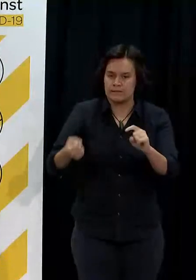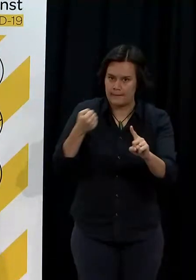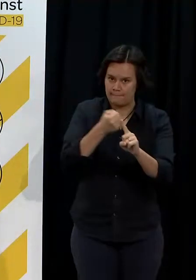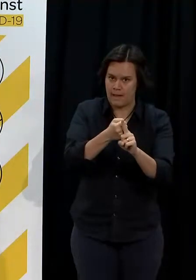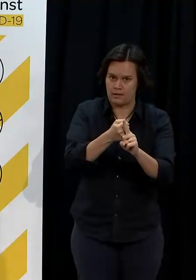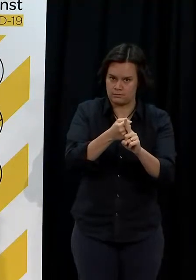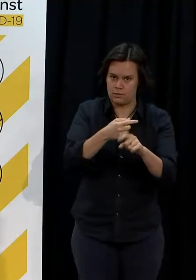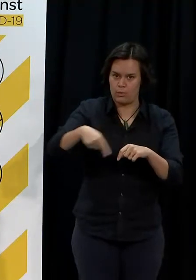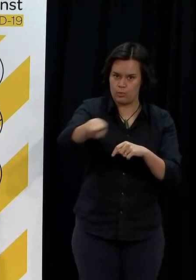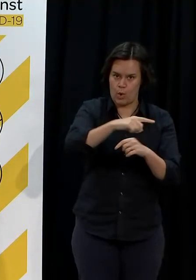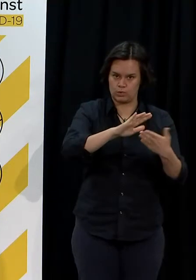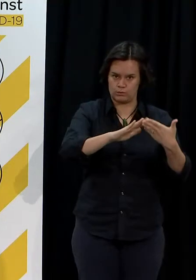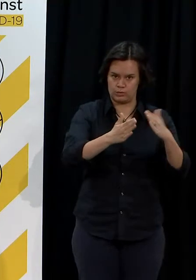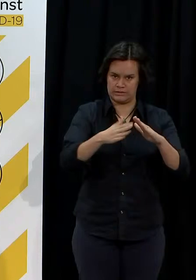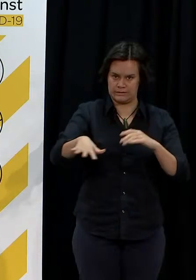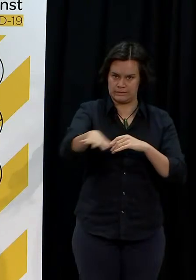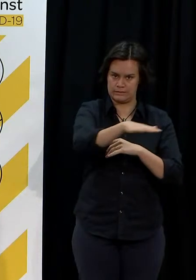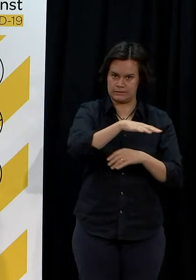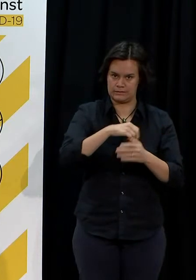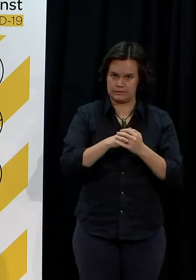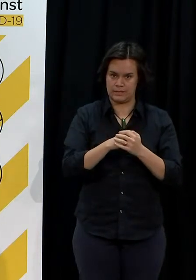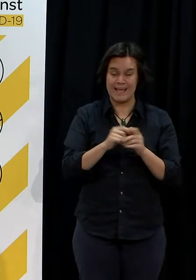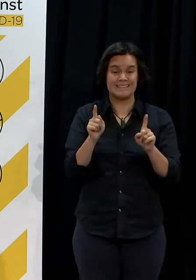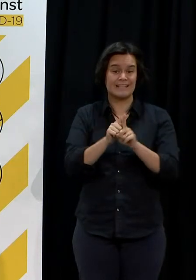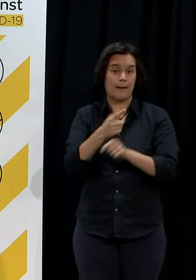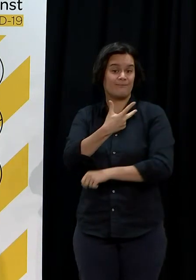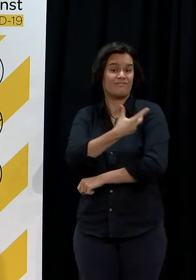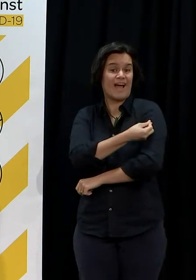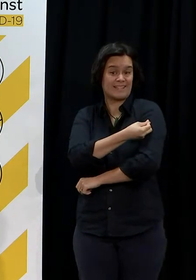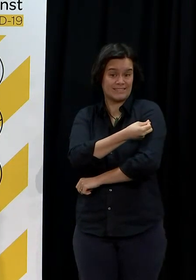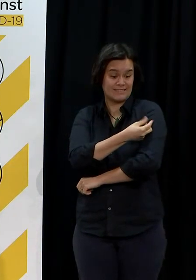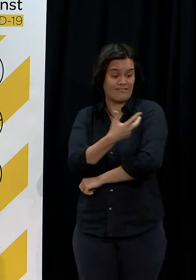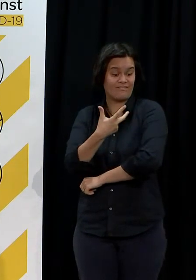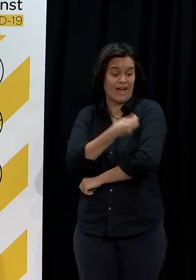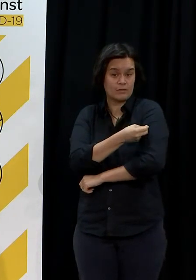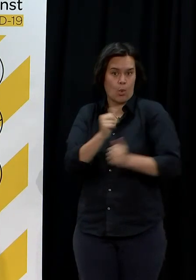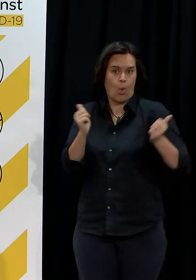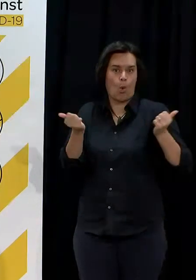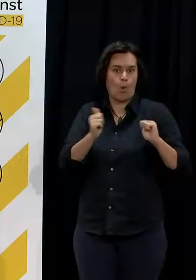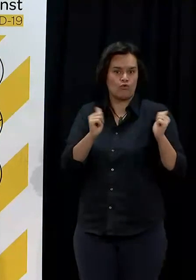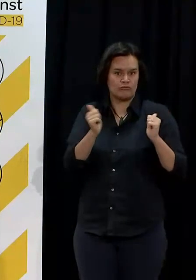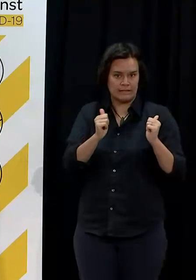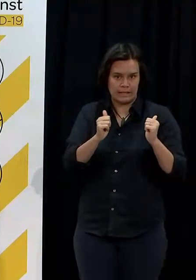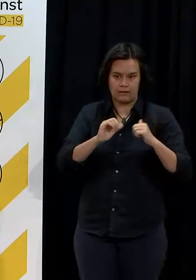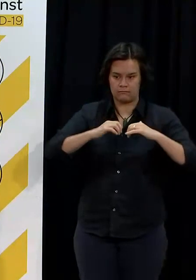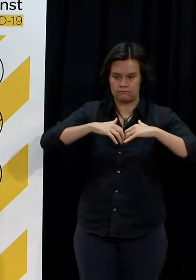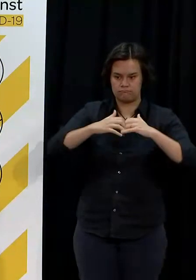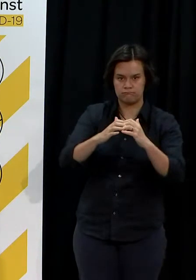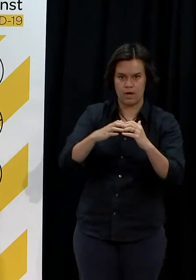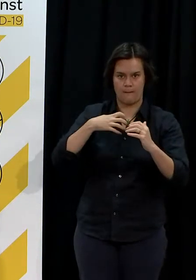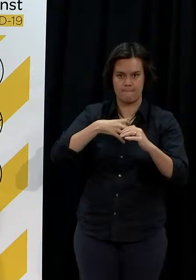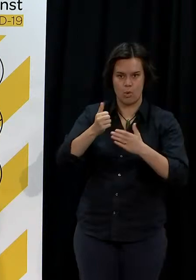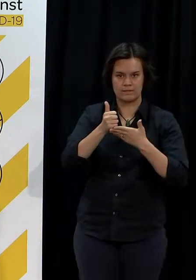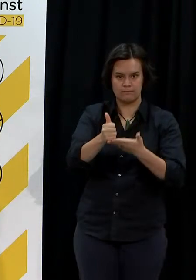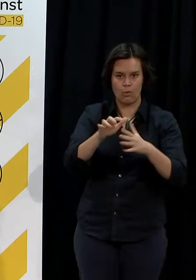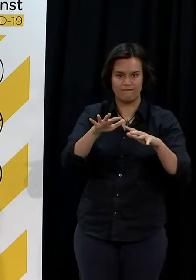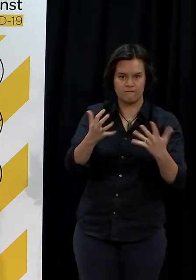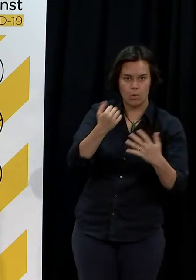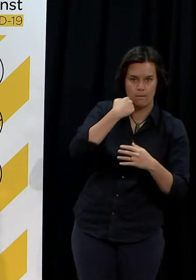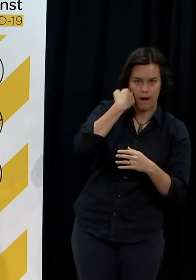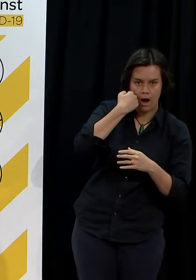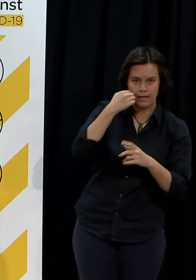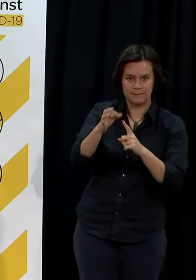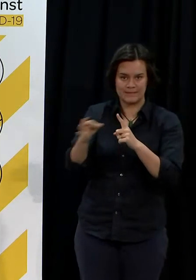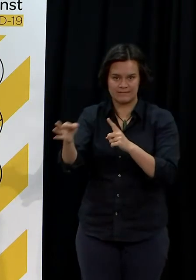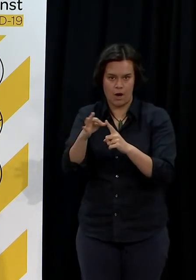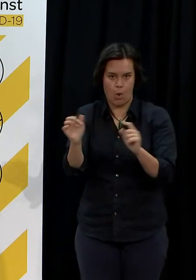And I would say the same for the vaccine rollout. We already had additional support for the vaccine rollout for Māori and Pacific communities.